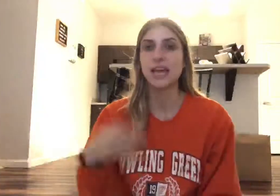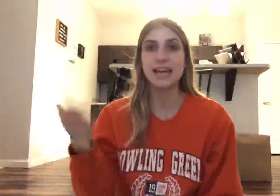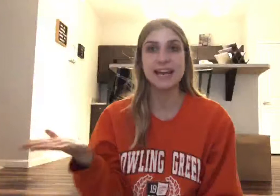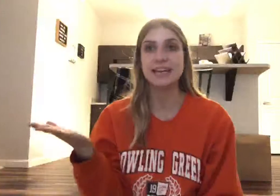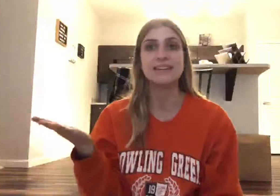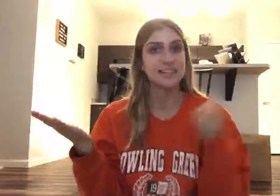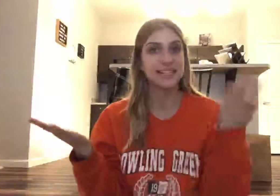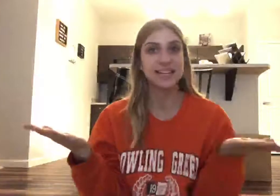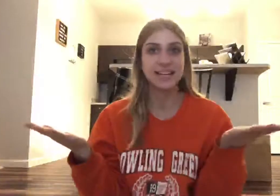Hid, did.